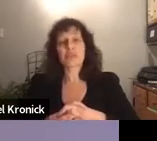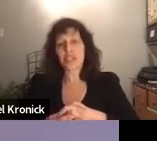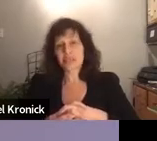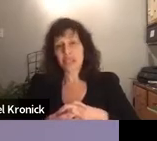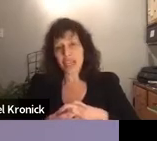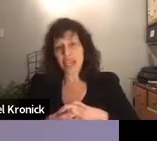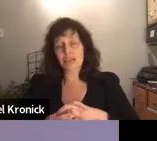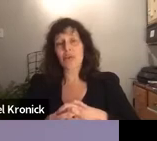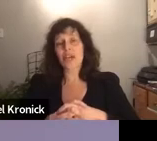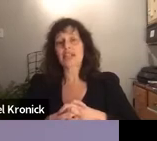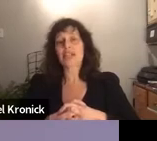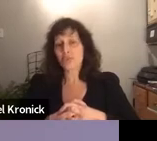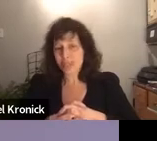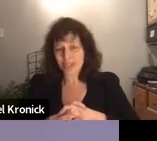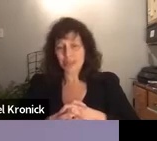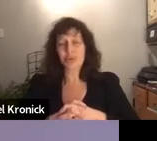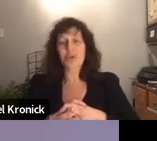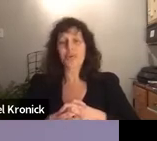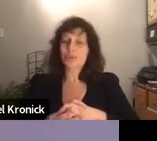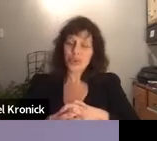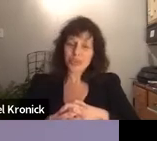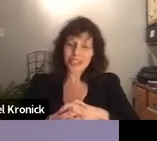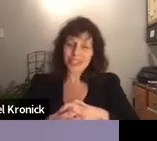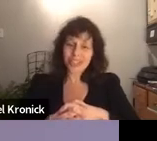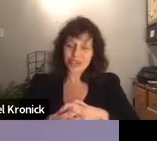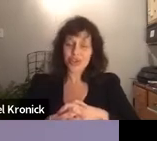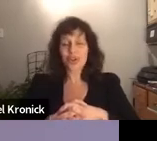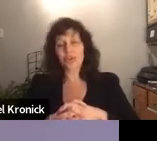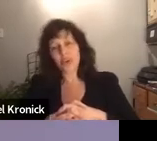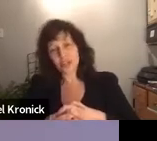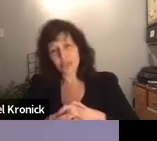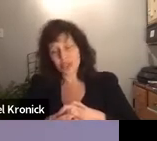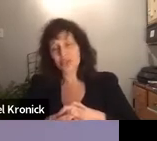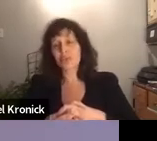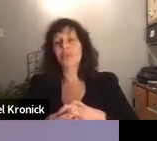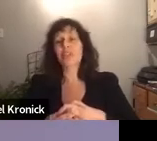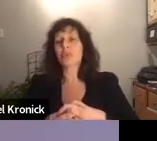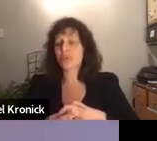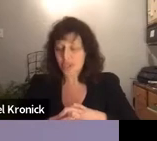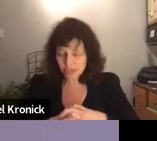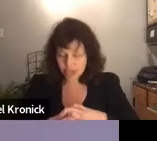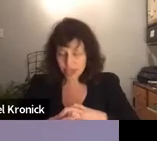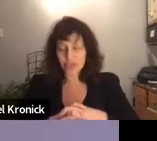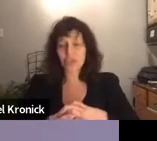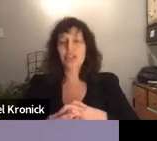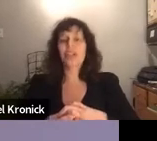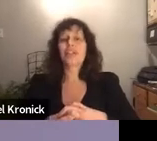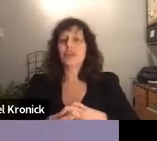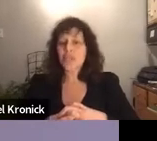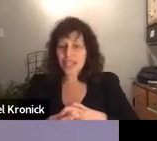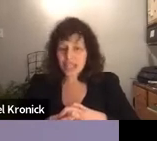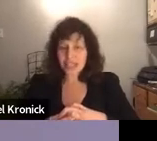resettlement began quite smoothly. The boy, one boy was in kindergarten, one in preschool. They were learning French.